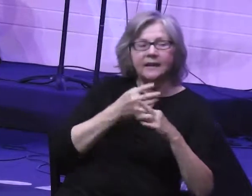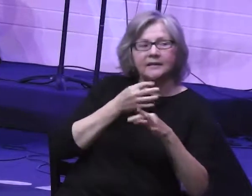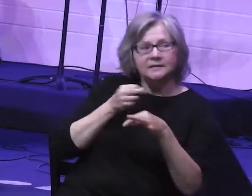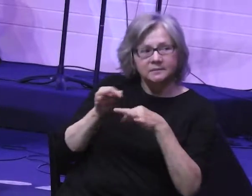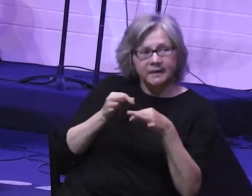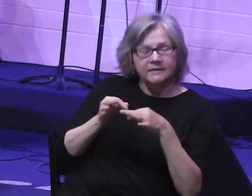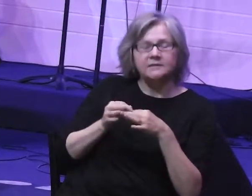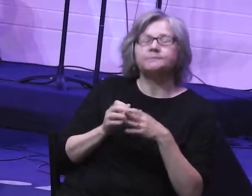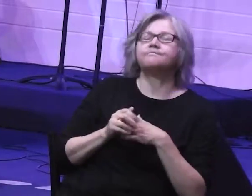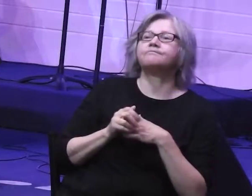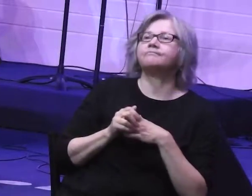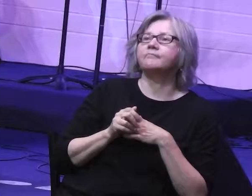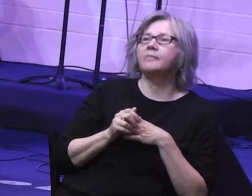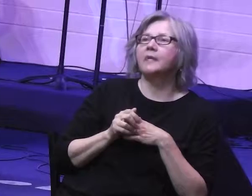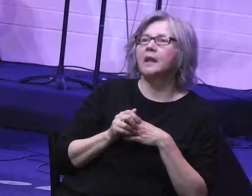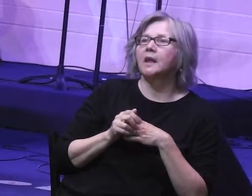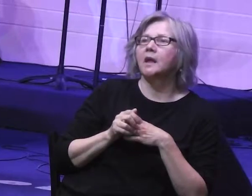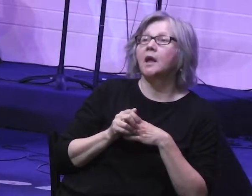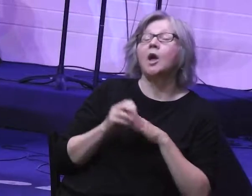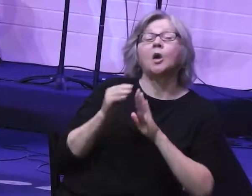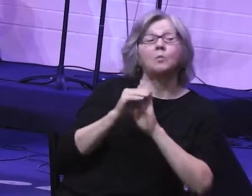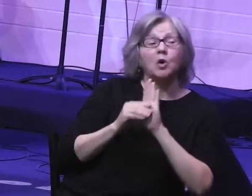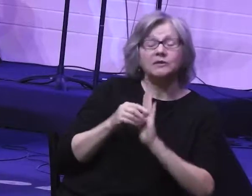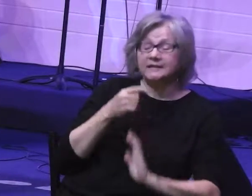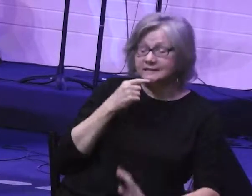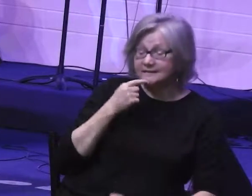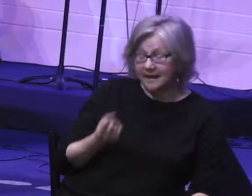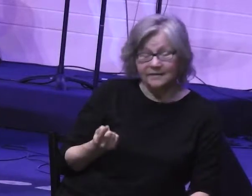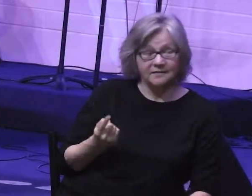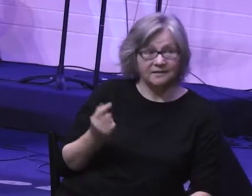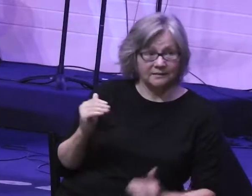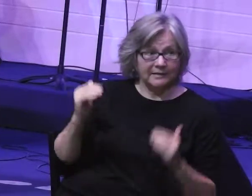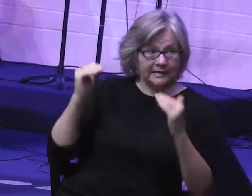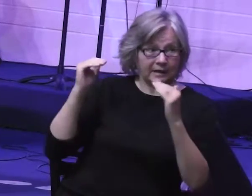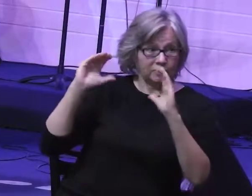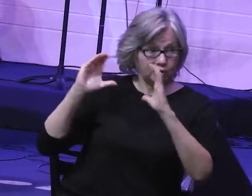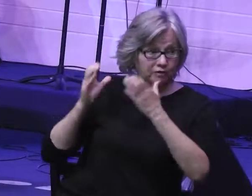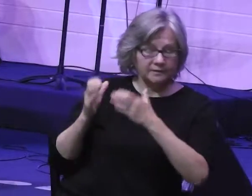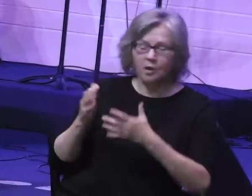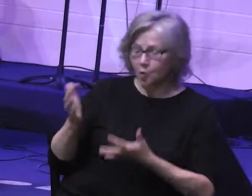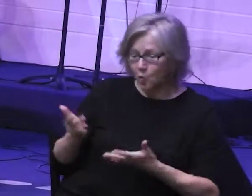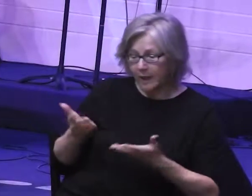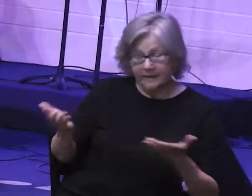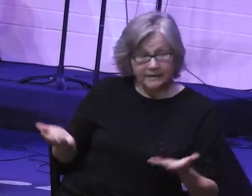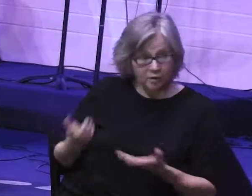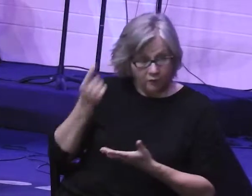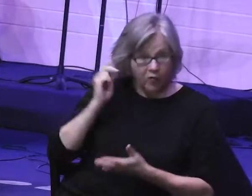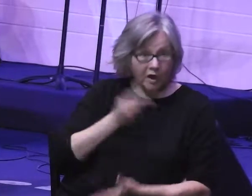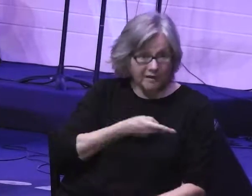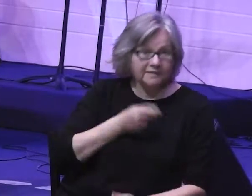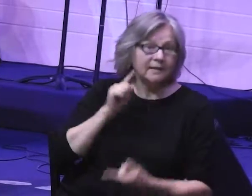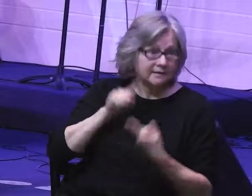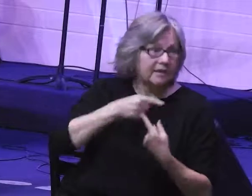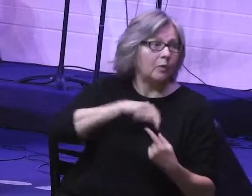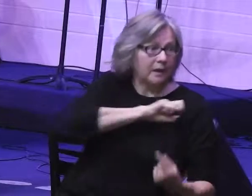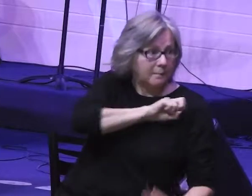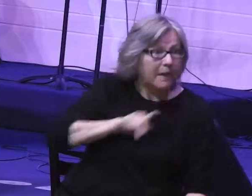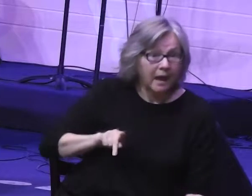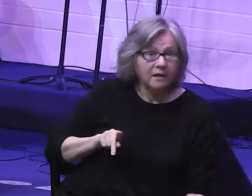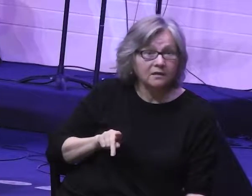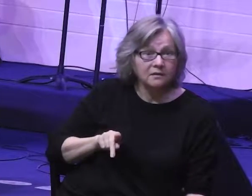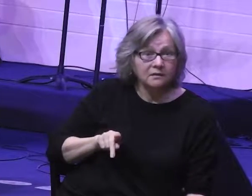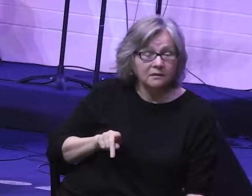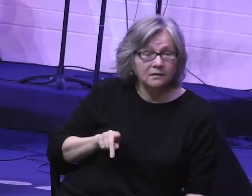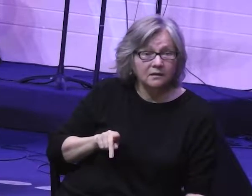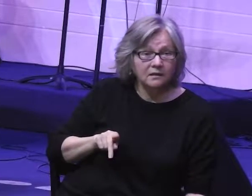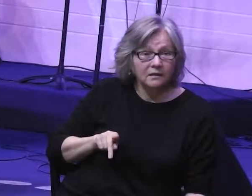24, starting with verse 14. Moses said to the elders, wait here for us until we come